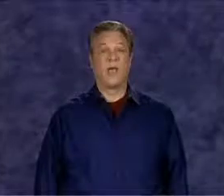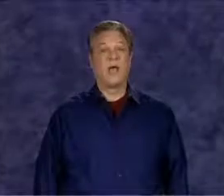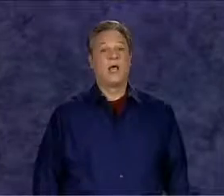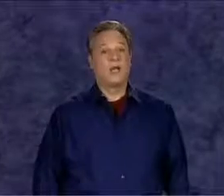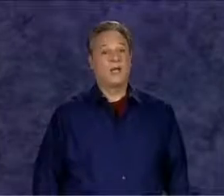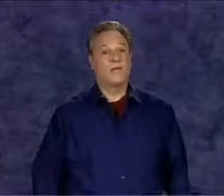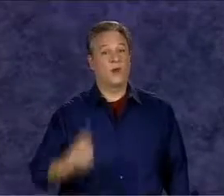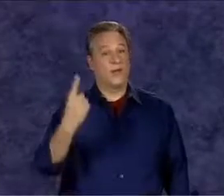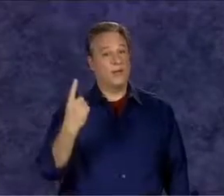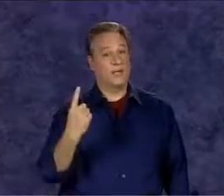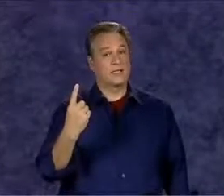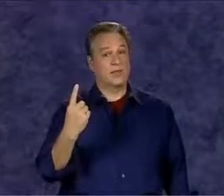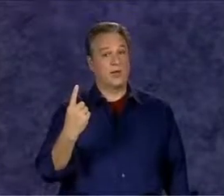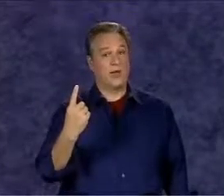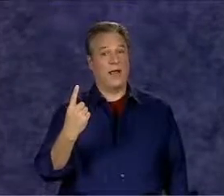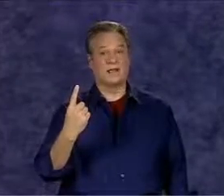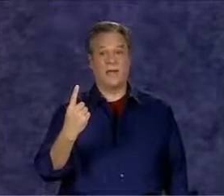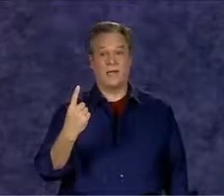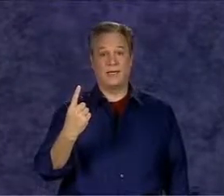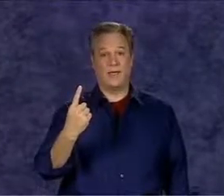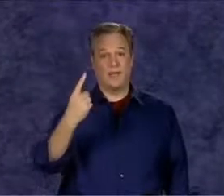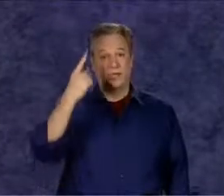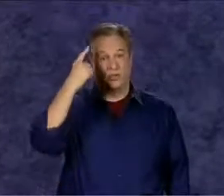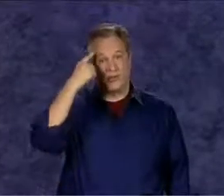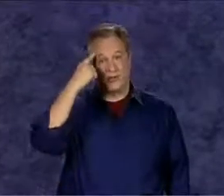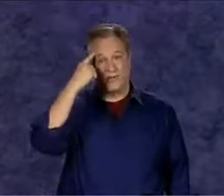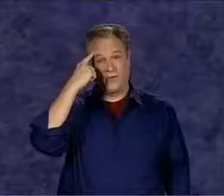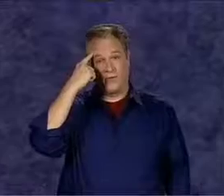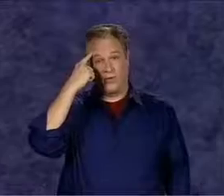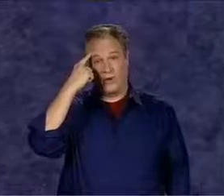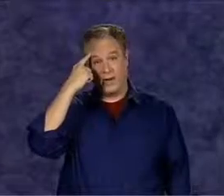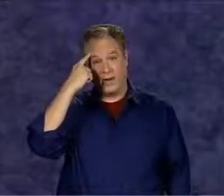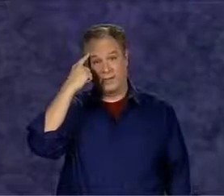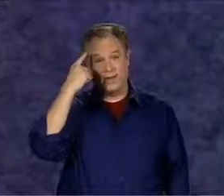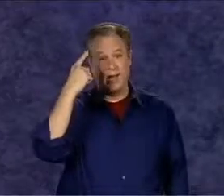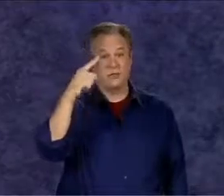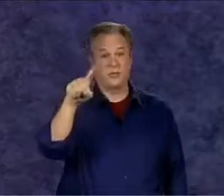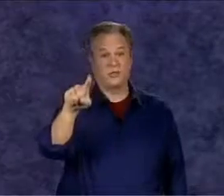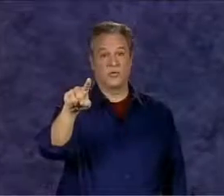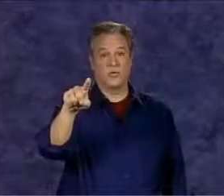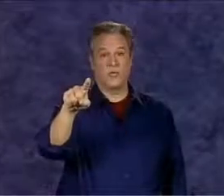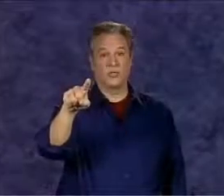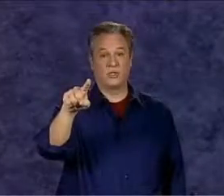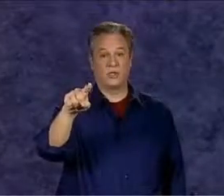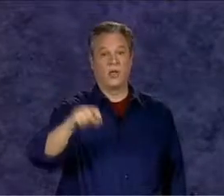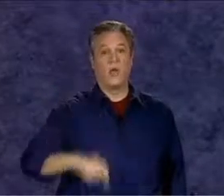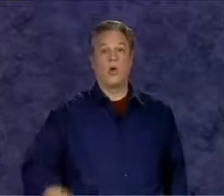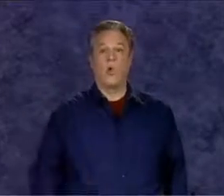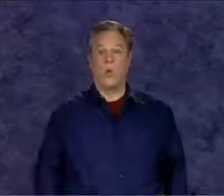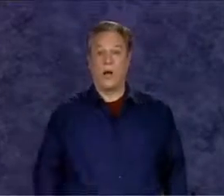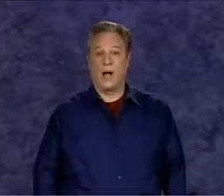think of your index finger as an idea that you send from your brain as an answer to a question why